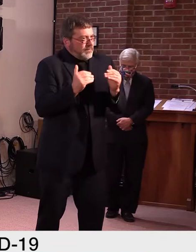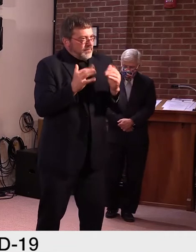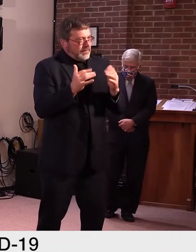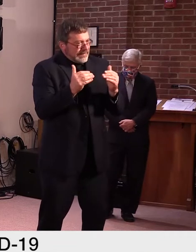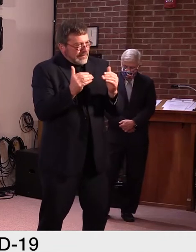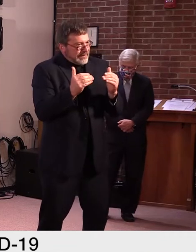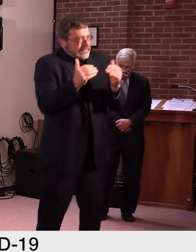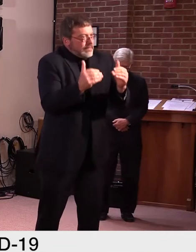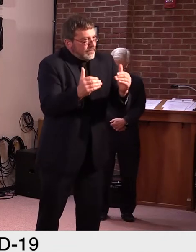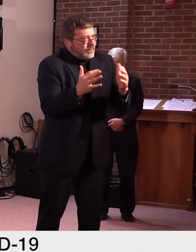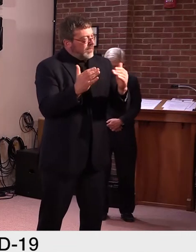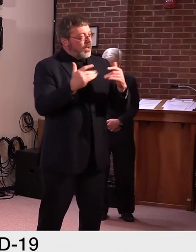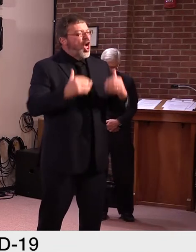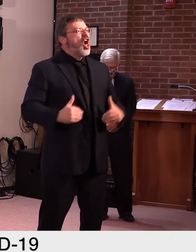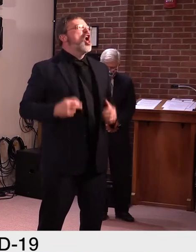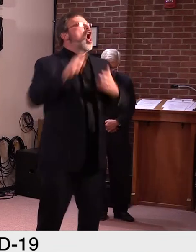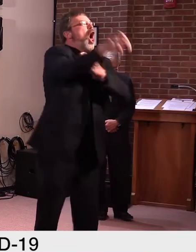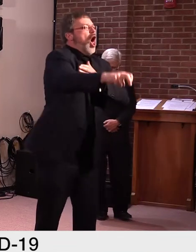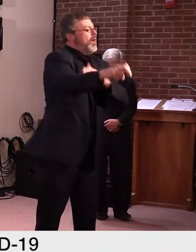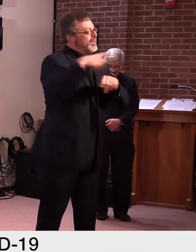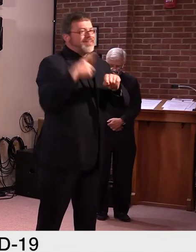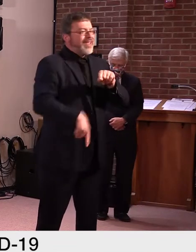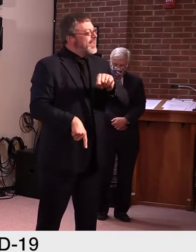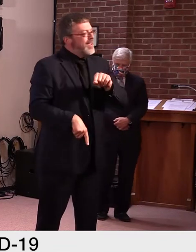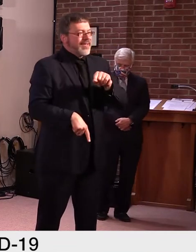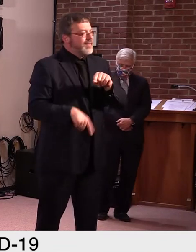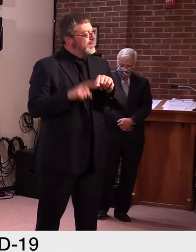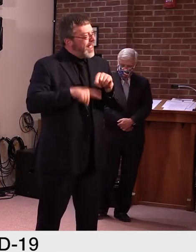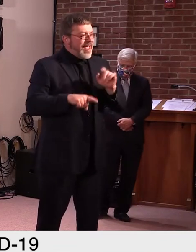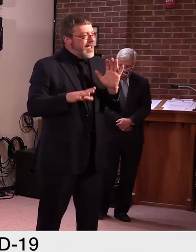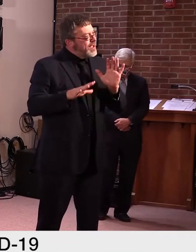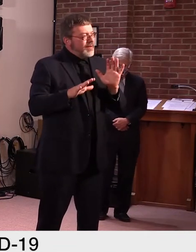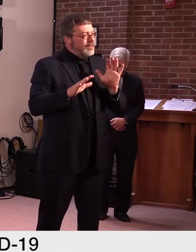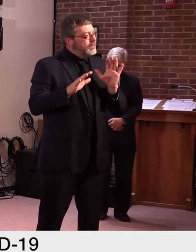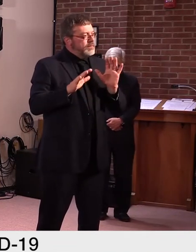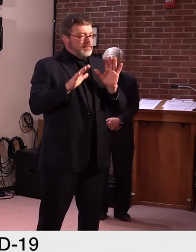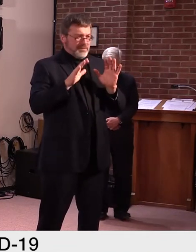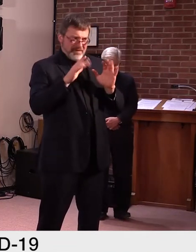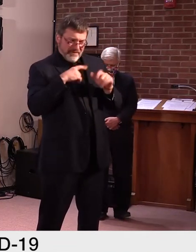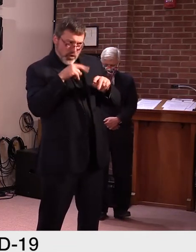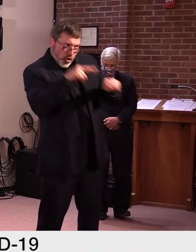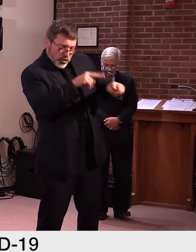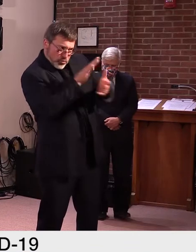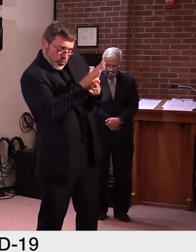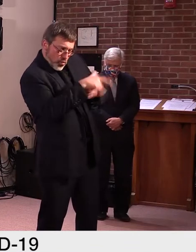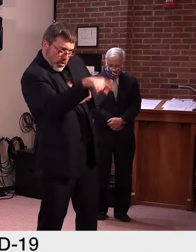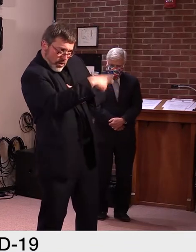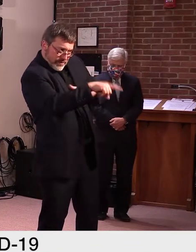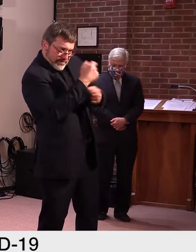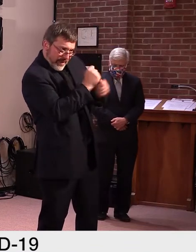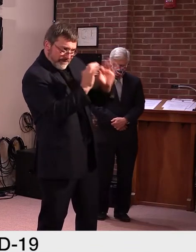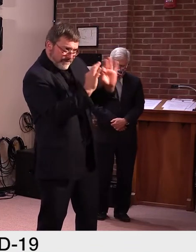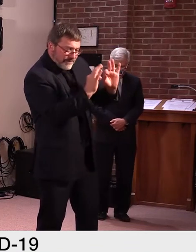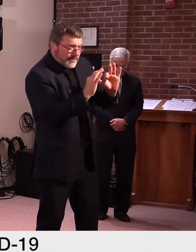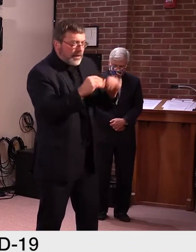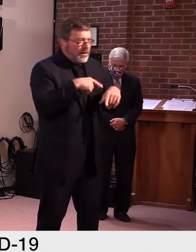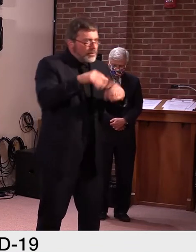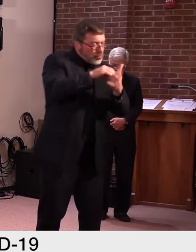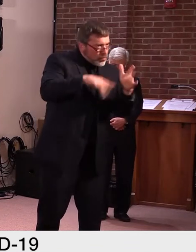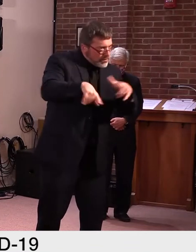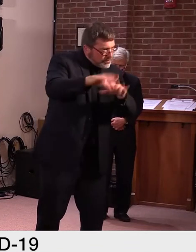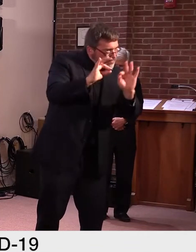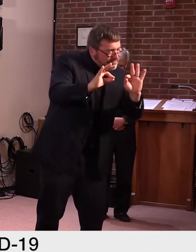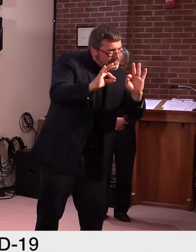and pretty much after the first two weeks of schools. And we started that process, uh, this week, the Department of Health. Um, apparently some school